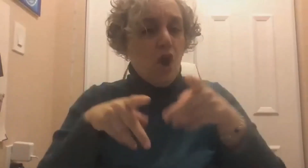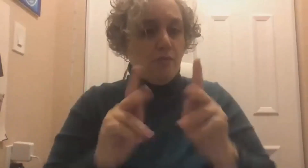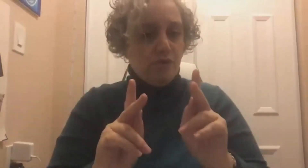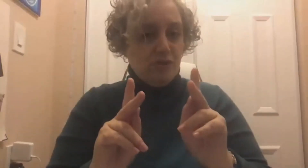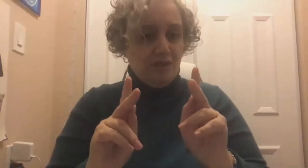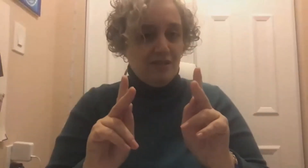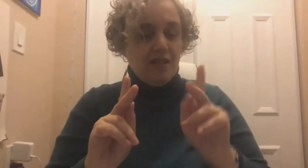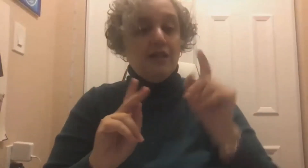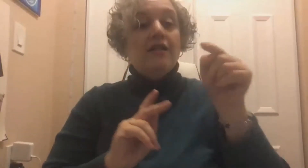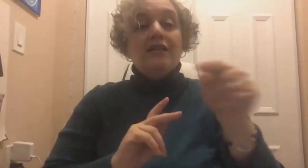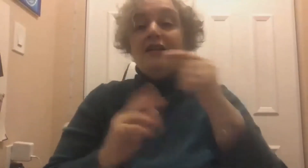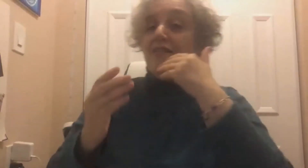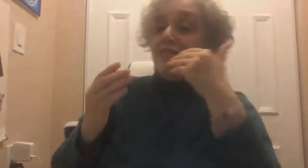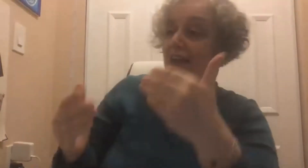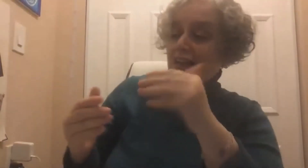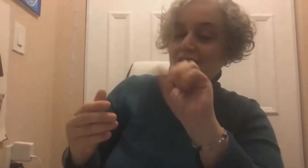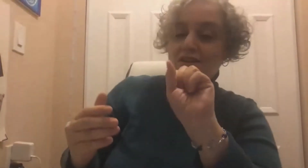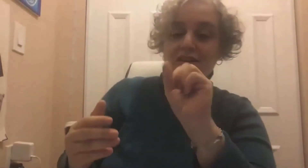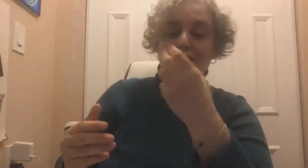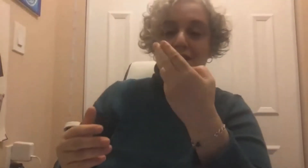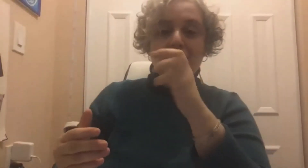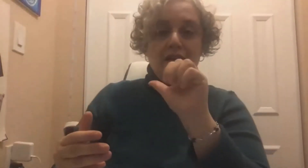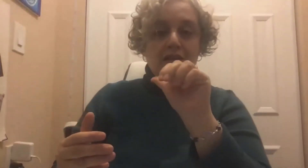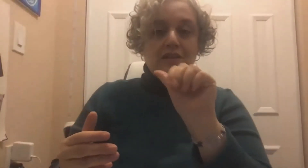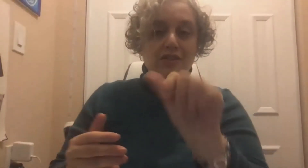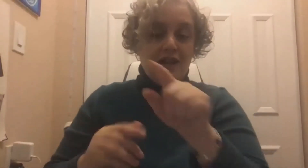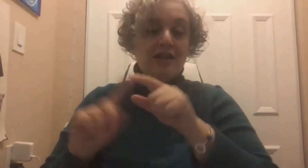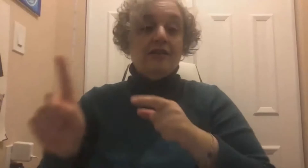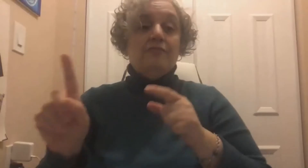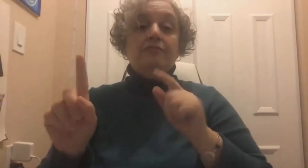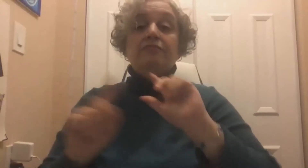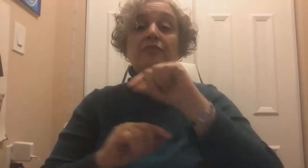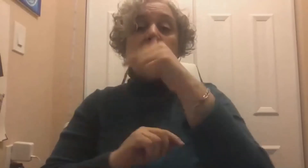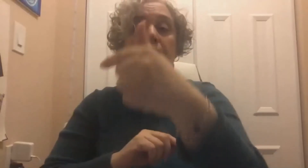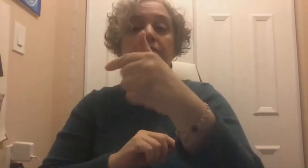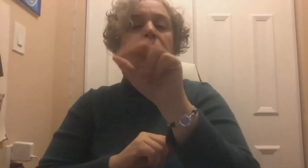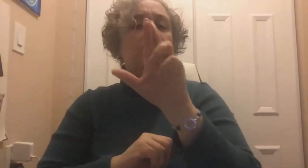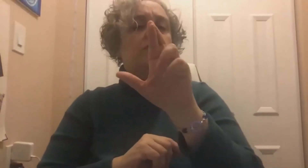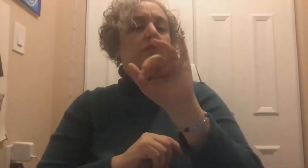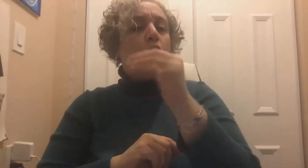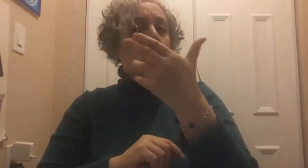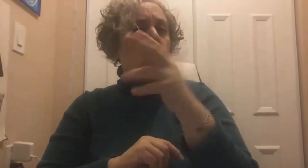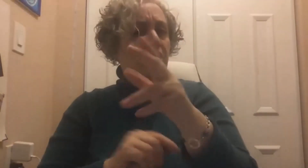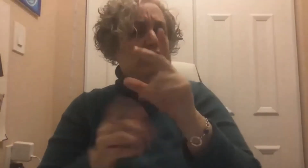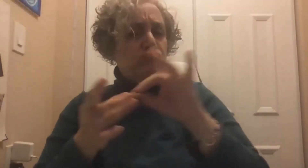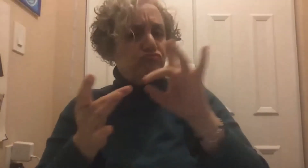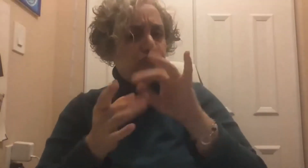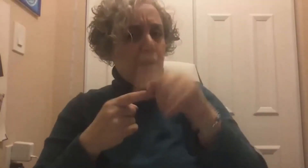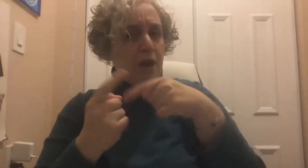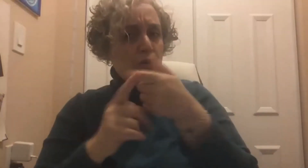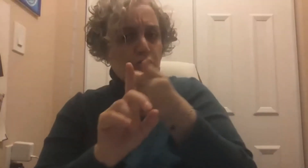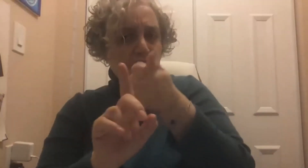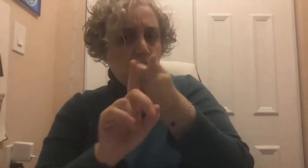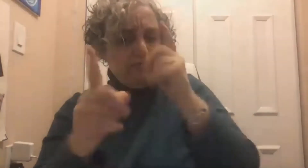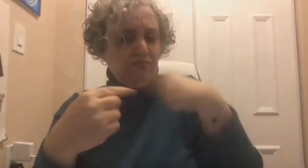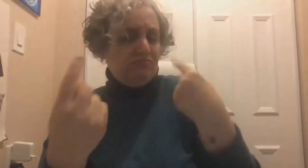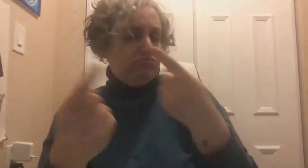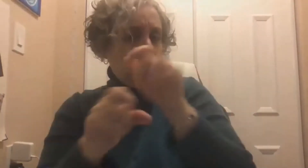Thank you, Shay. Rich, can you tell us a little bit about yourself and some of the work you're doing these days?